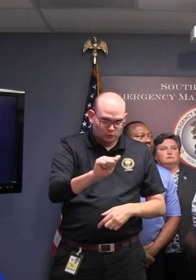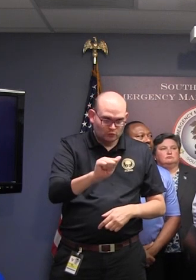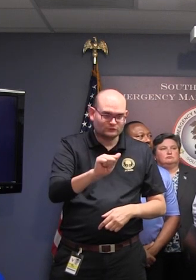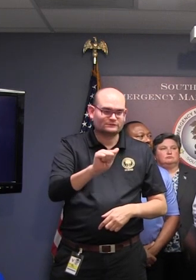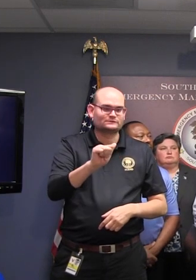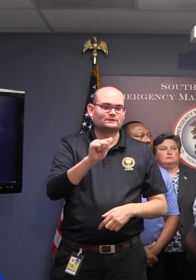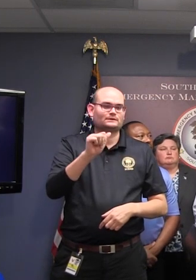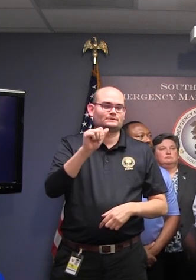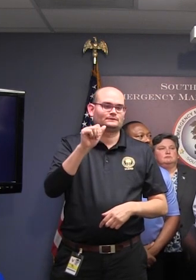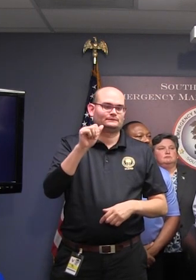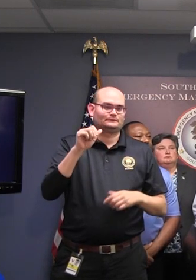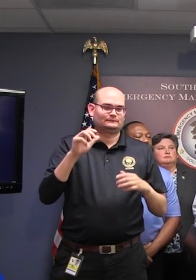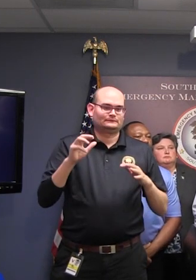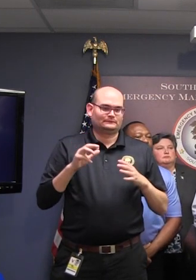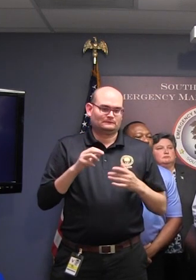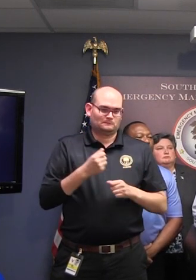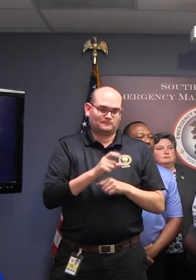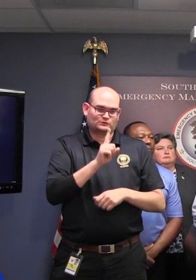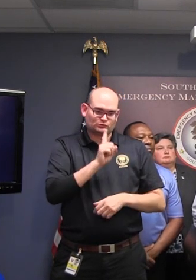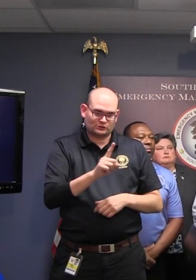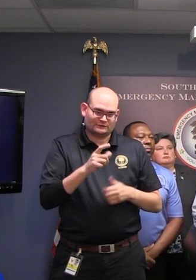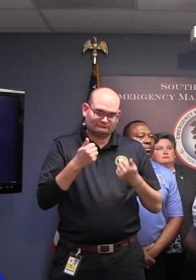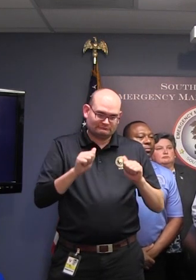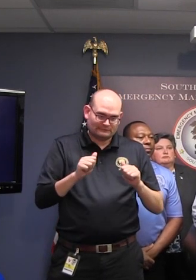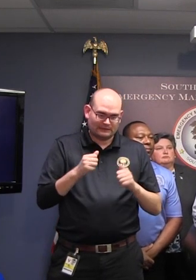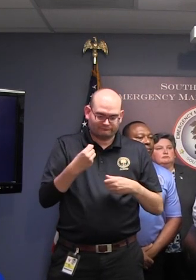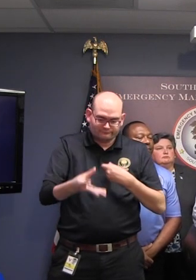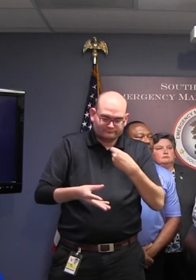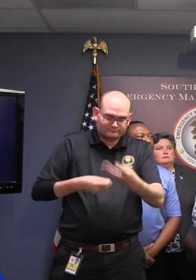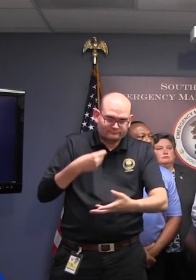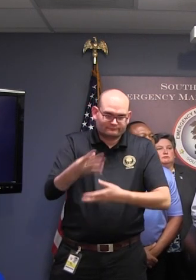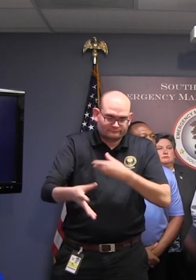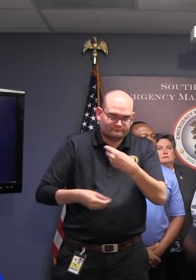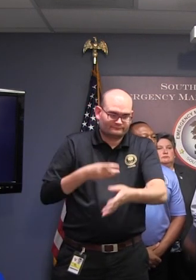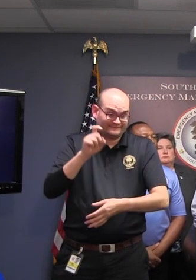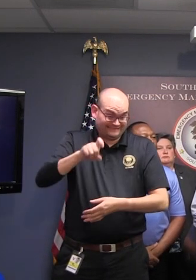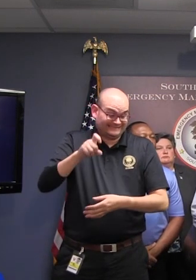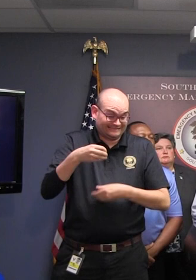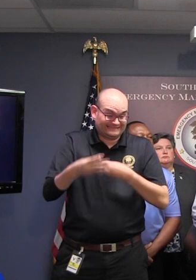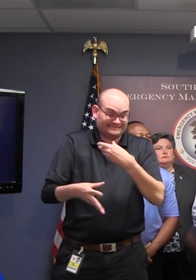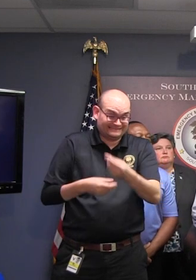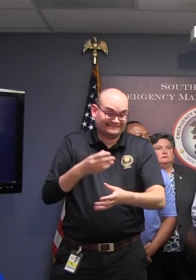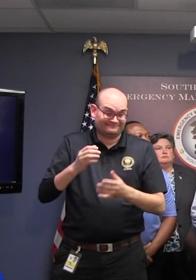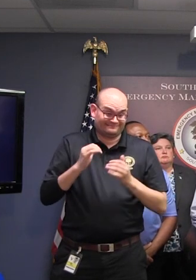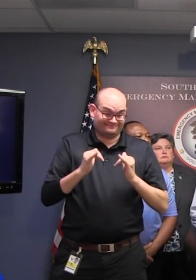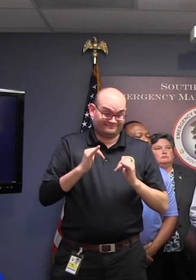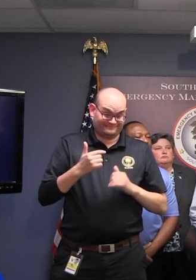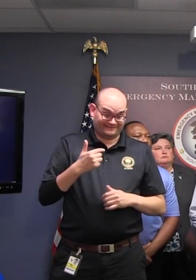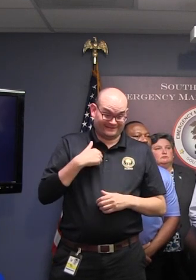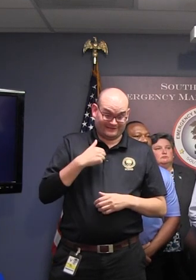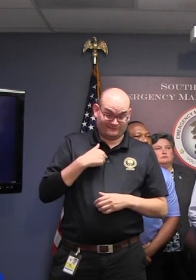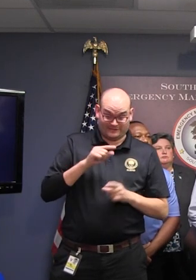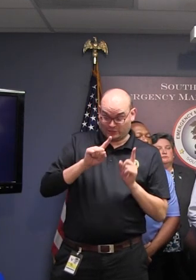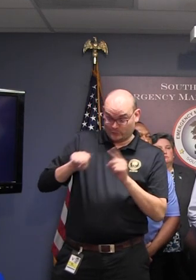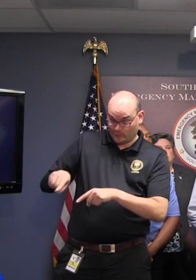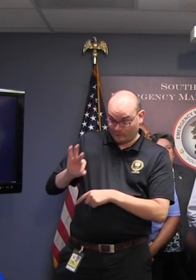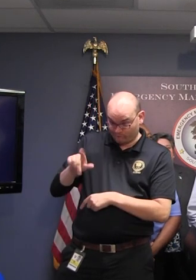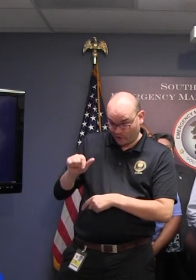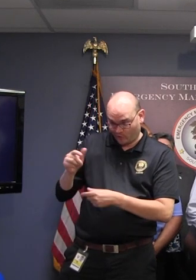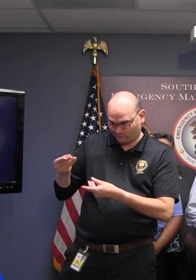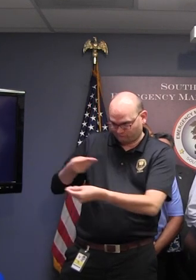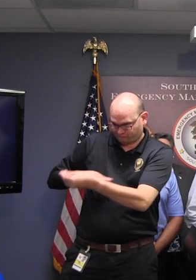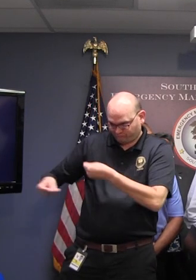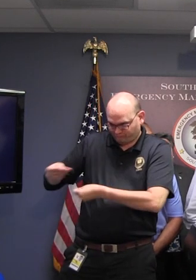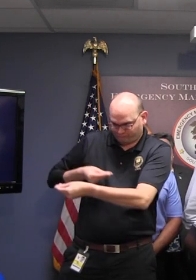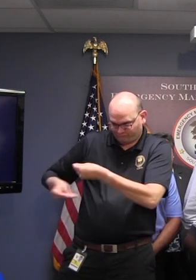we want to try to accommodate them as much as we can, just as they would if we were headed in their direction. And